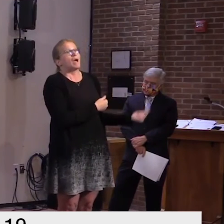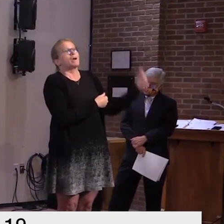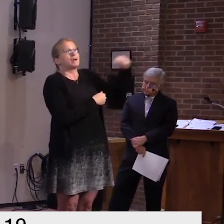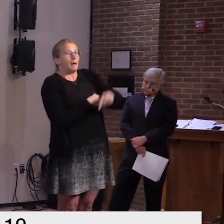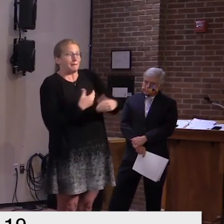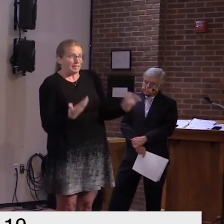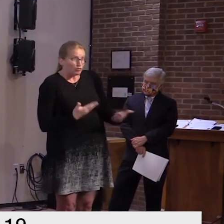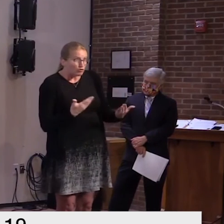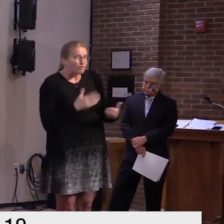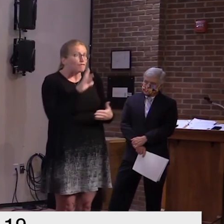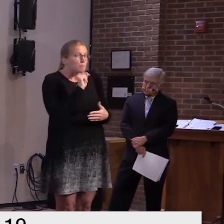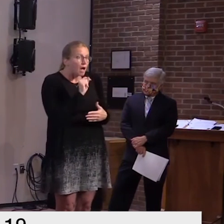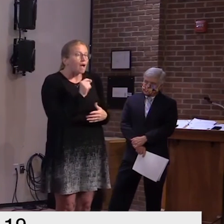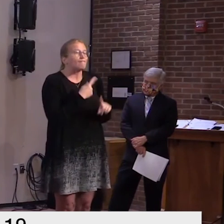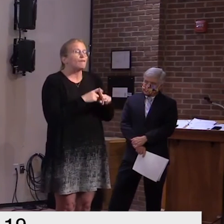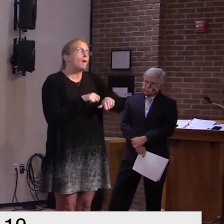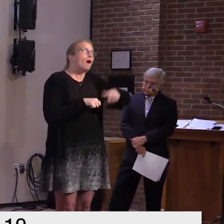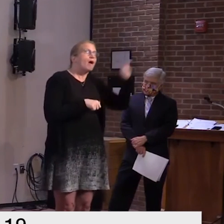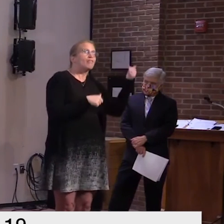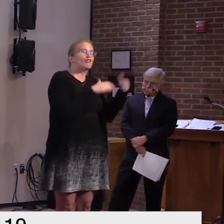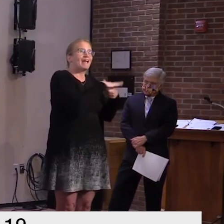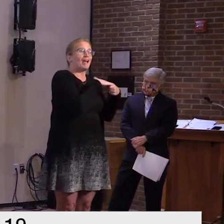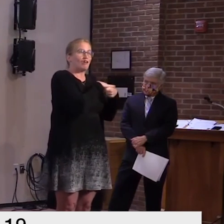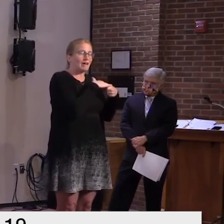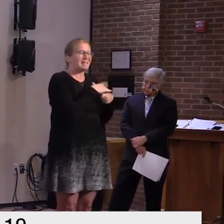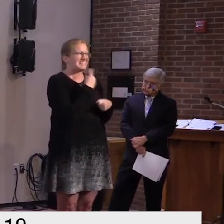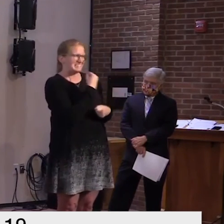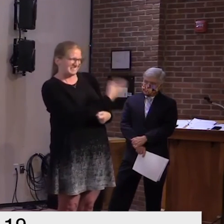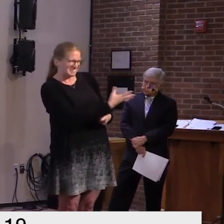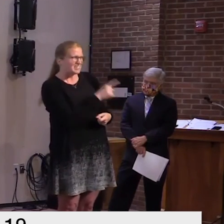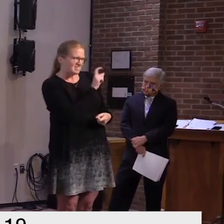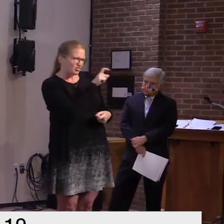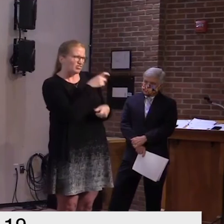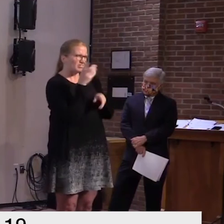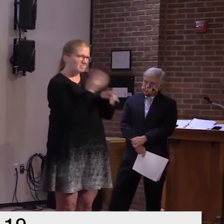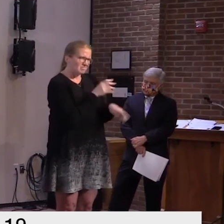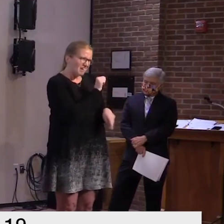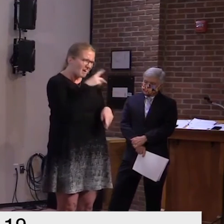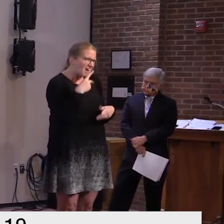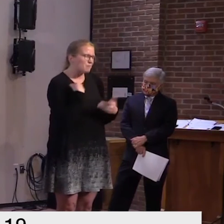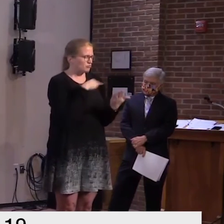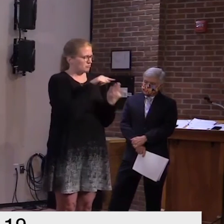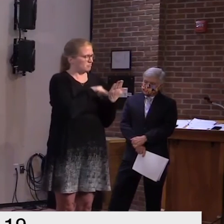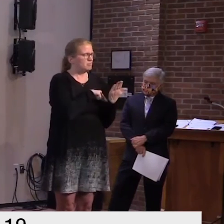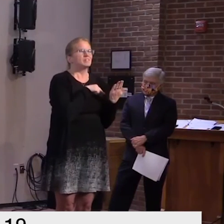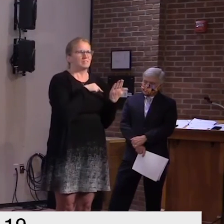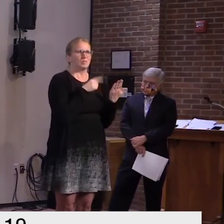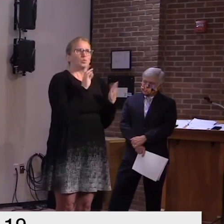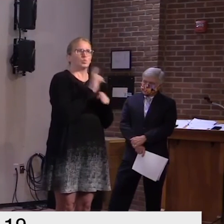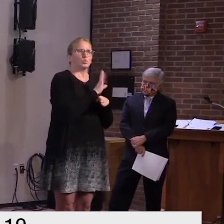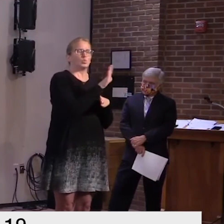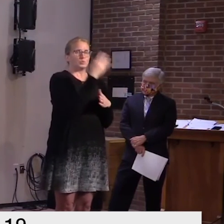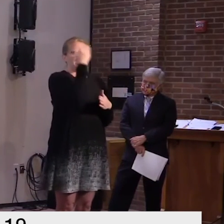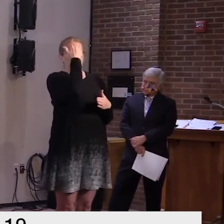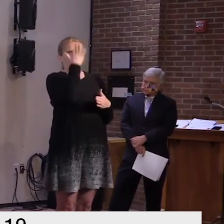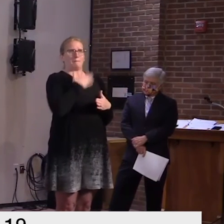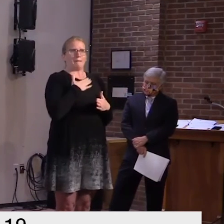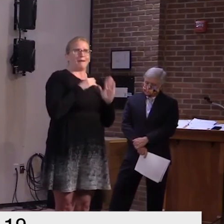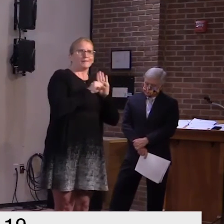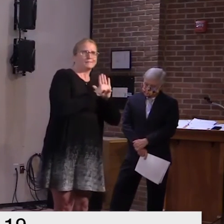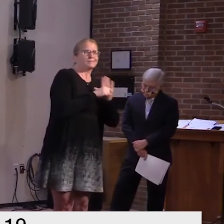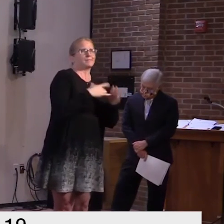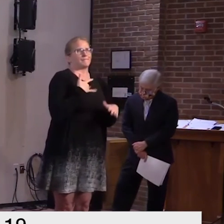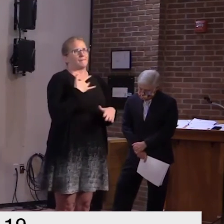advisory and they should have the same opportunity to be able to monitor symptoms connect with the health department